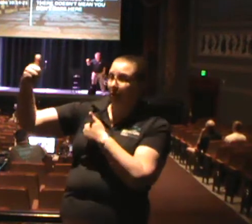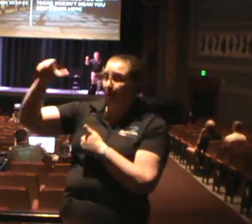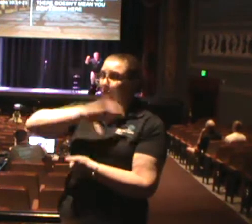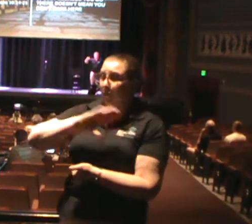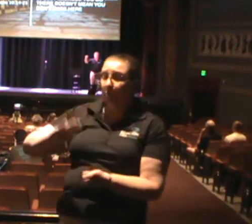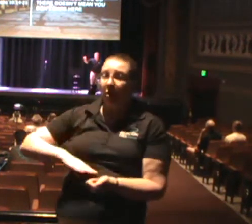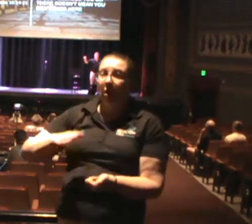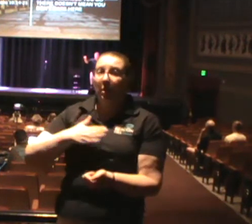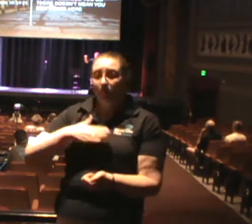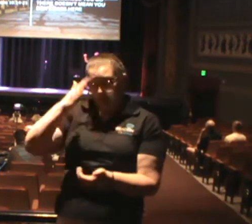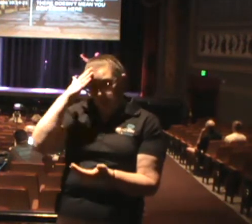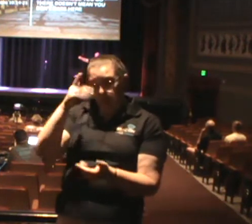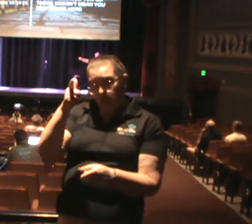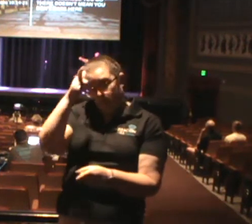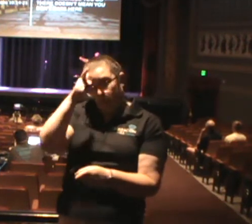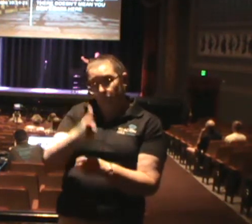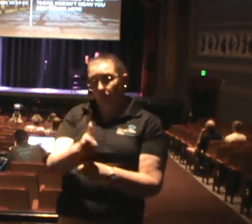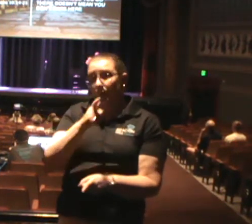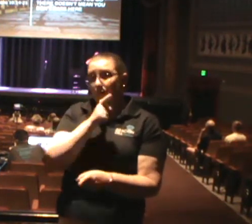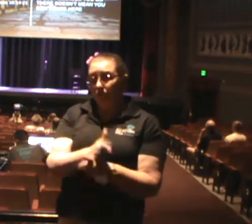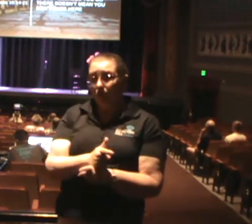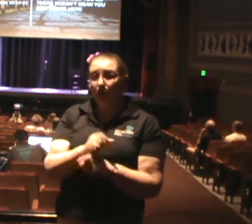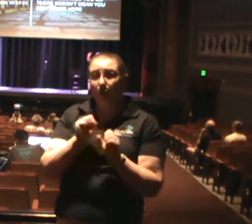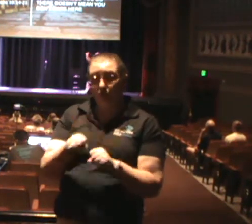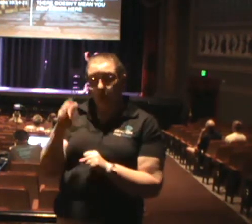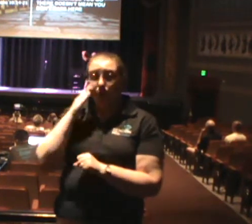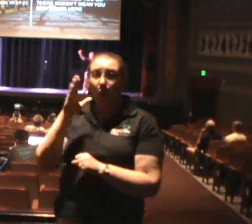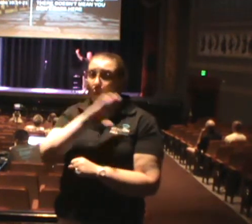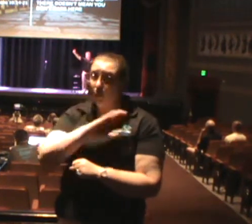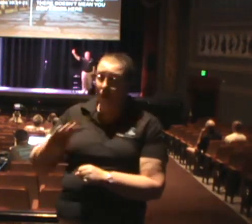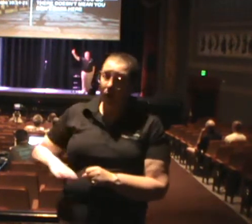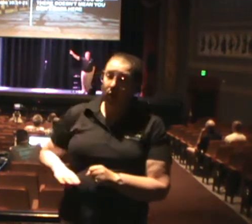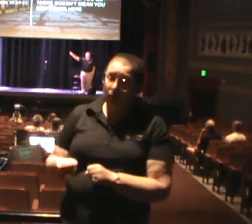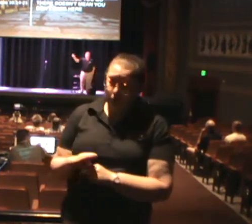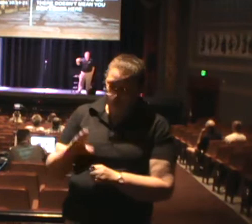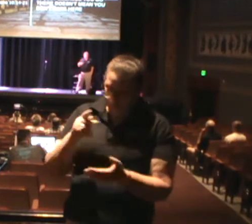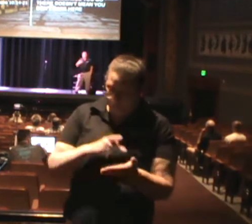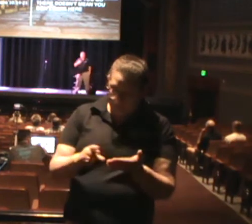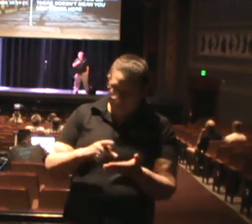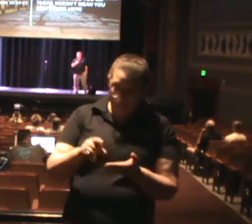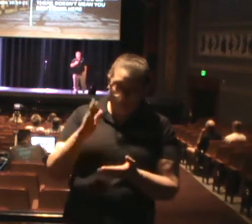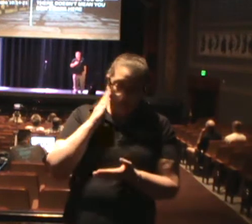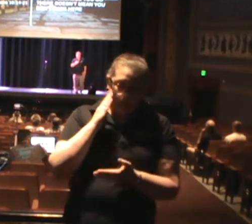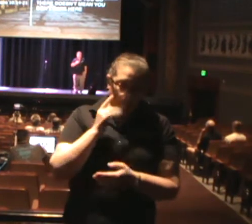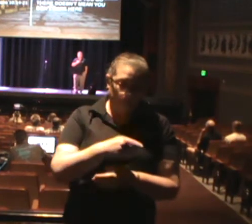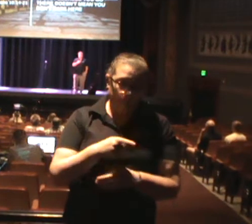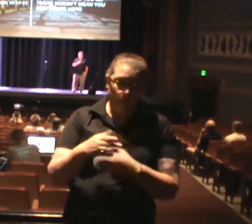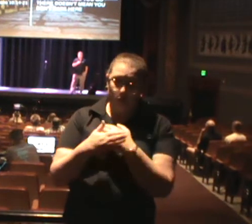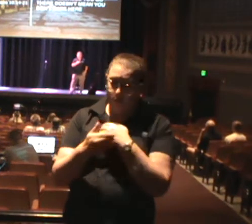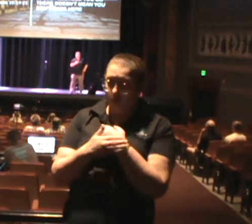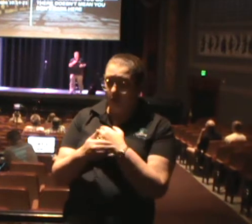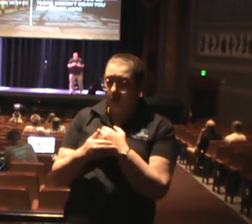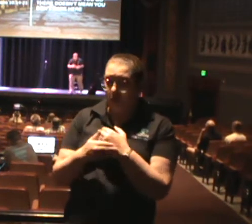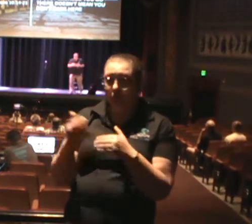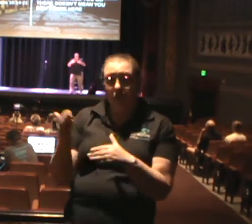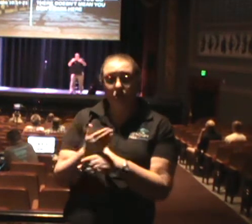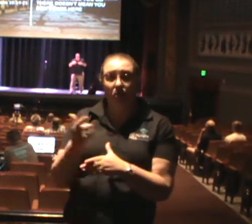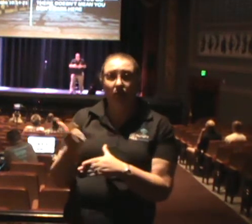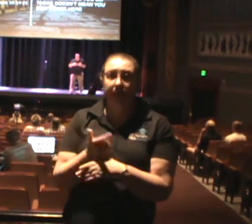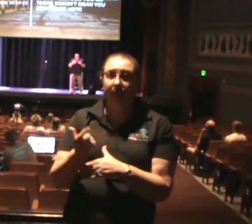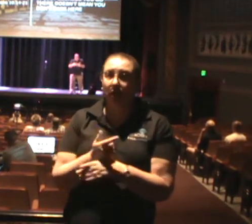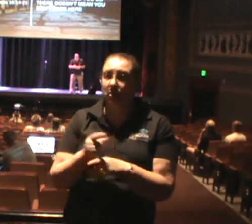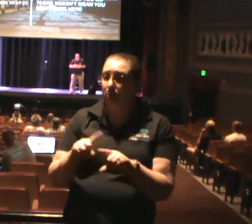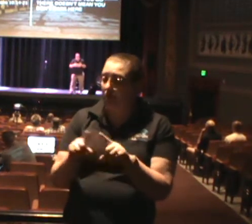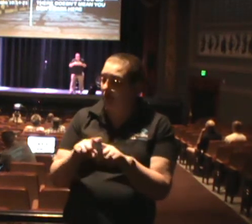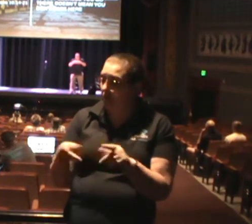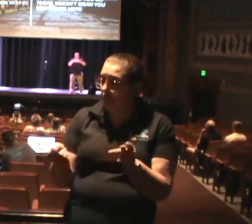and sisters could know Christ. He knew that he was called to take the gospel of places, but that didn't mean that that eliminated his heart for